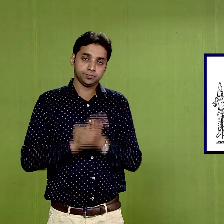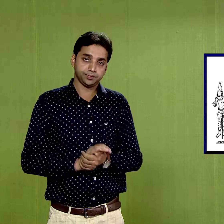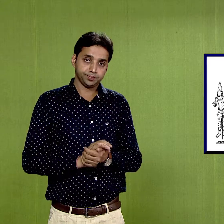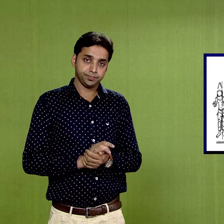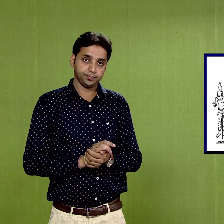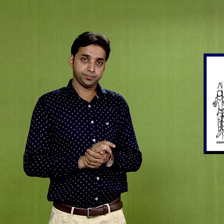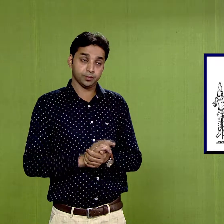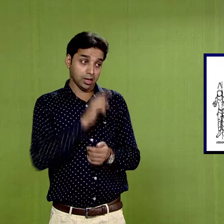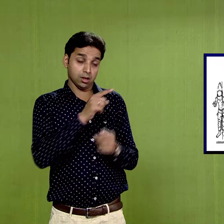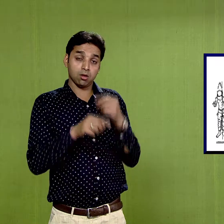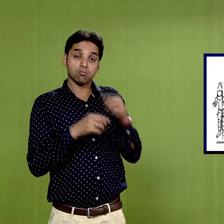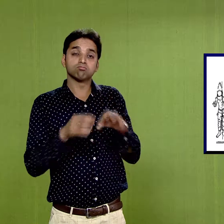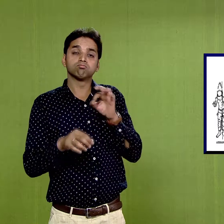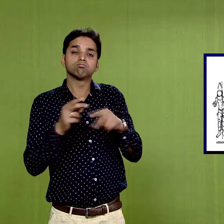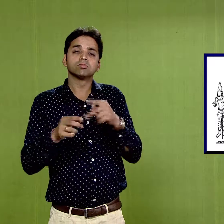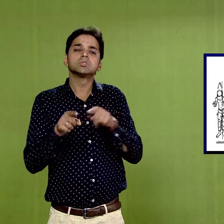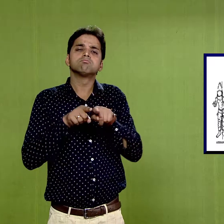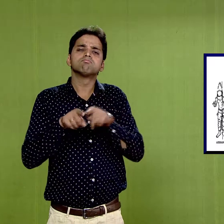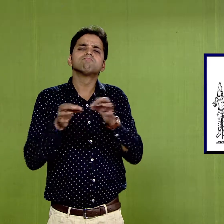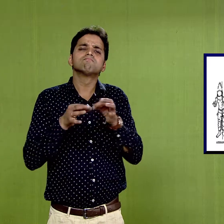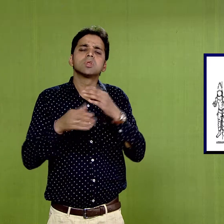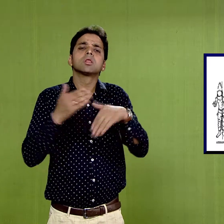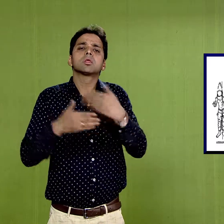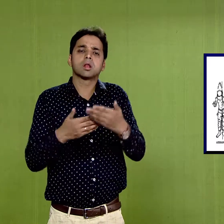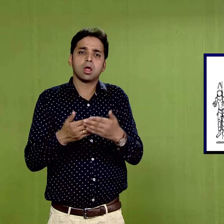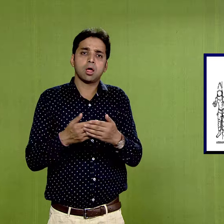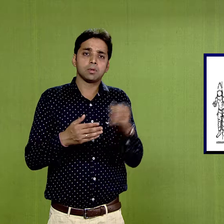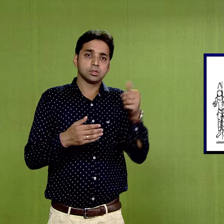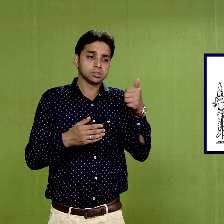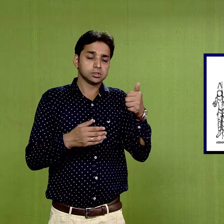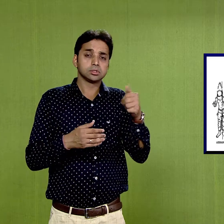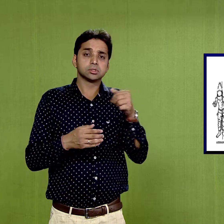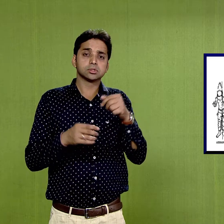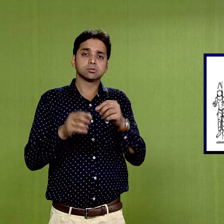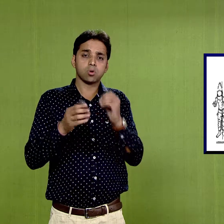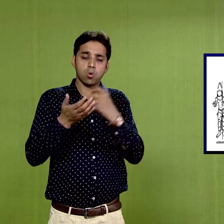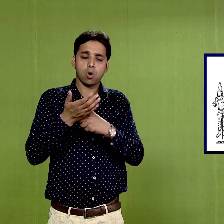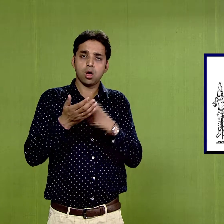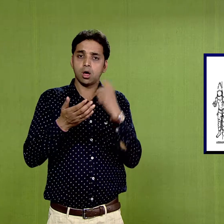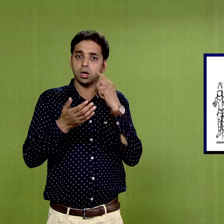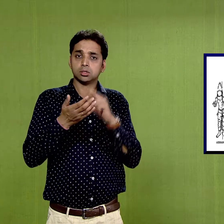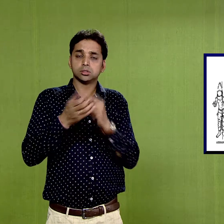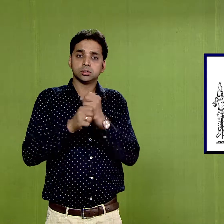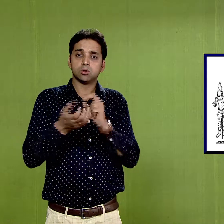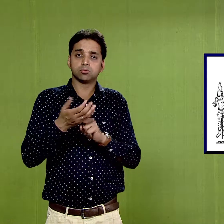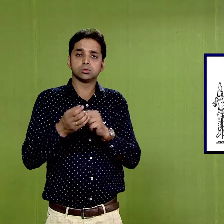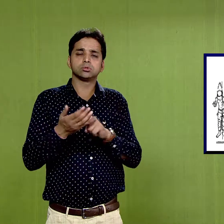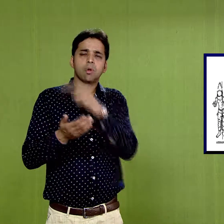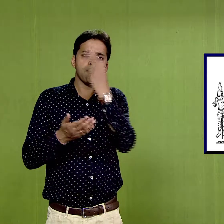which describes the 6 organs of painting, like variety